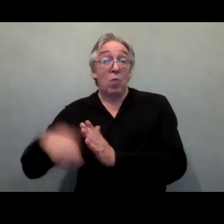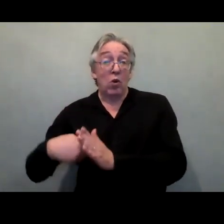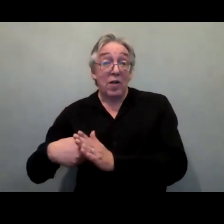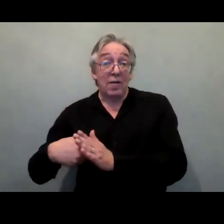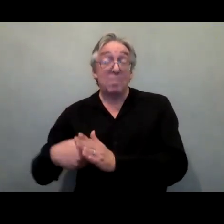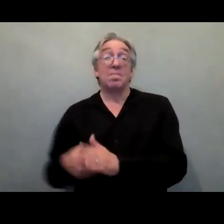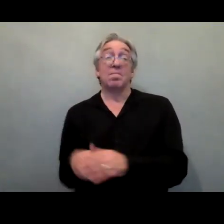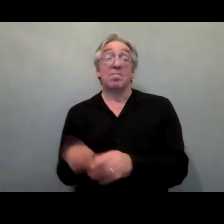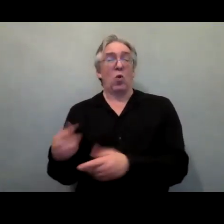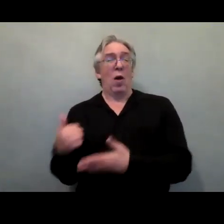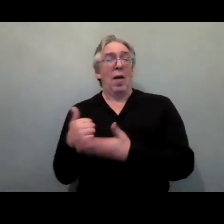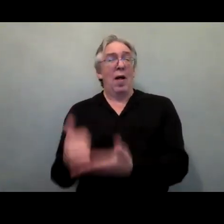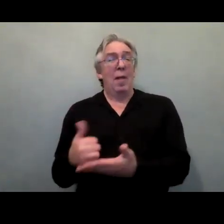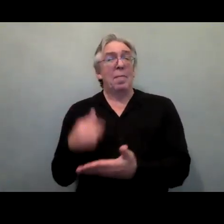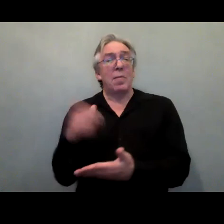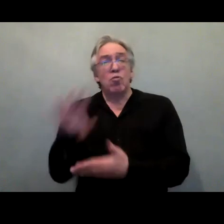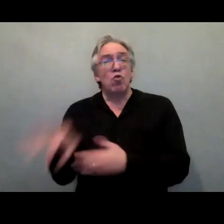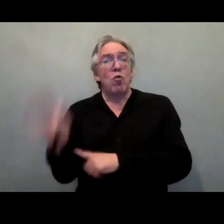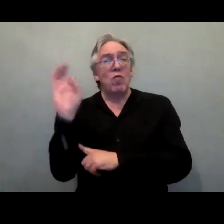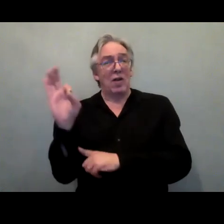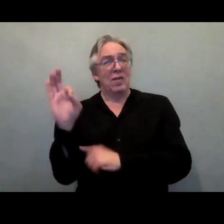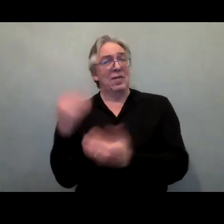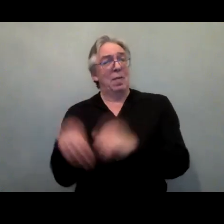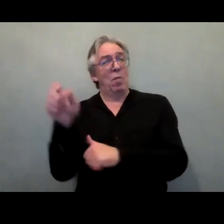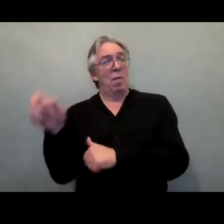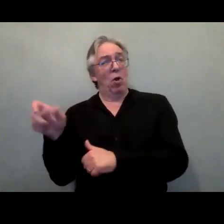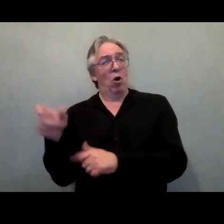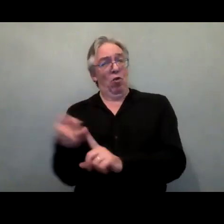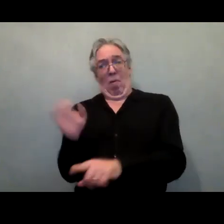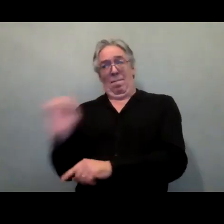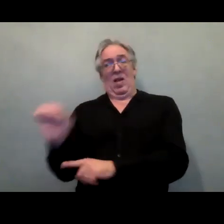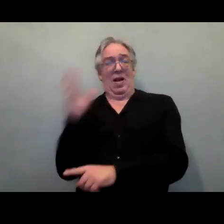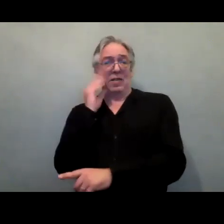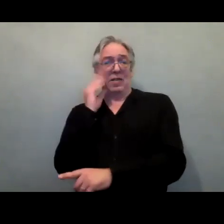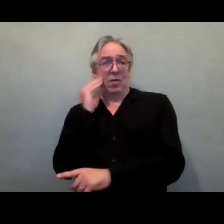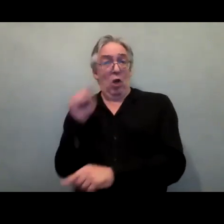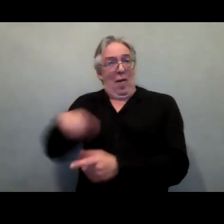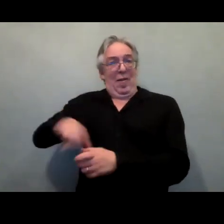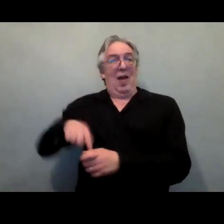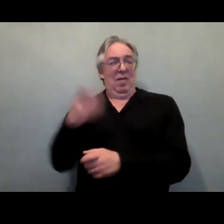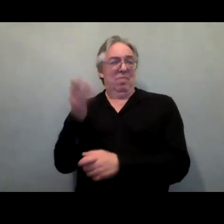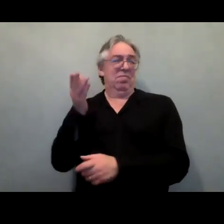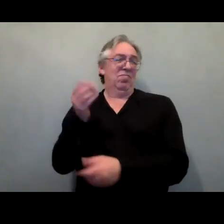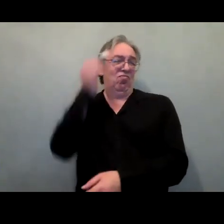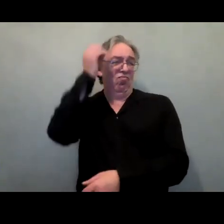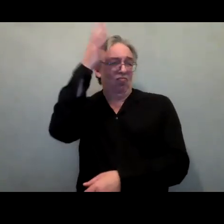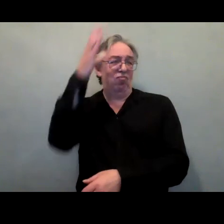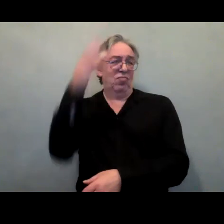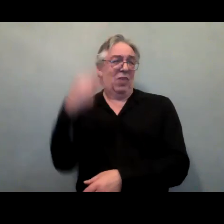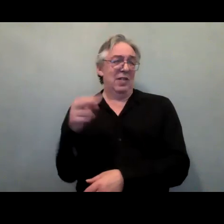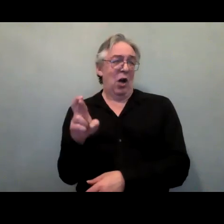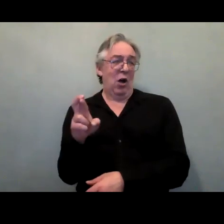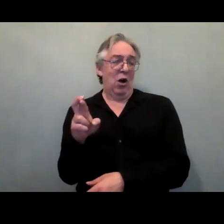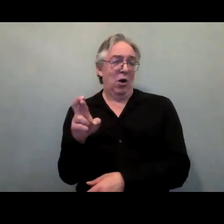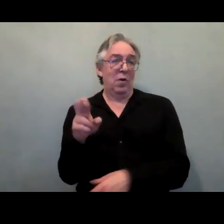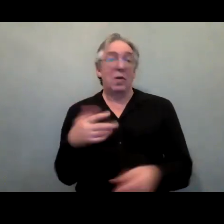disabilities to find meaningful jobs and careers through their expertise as HR people working in the private sector. Or we've got